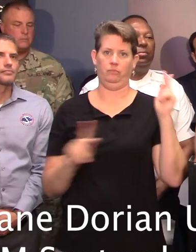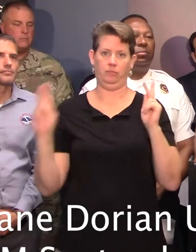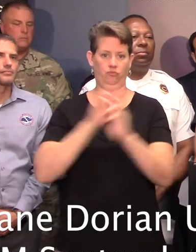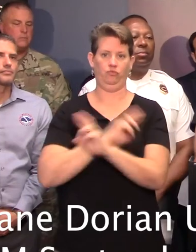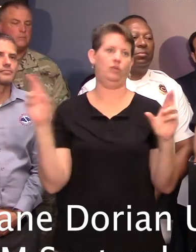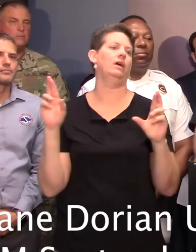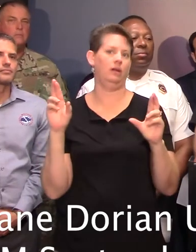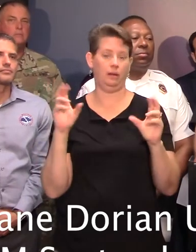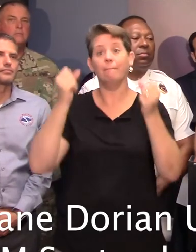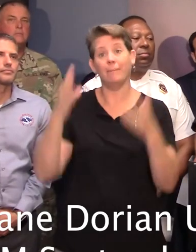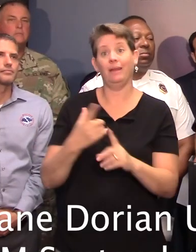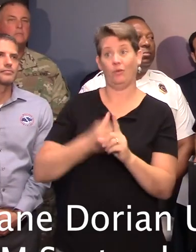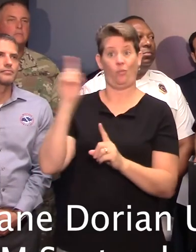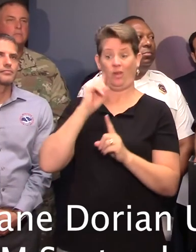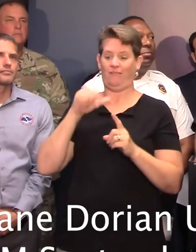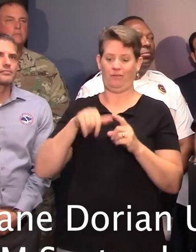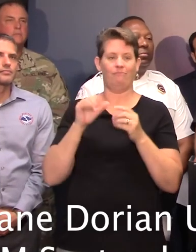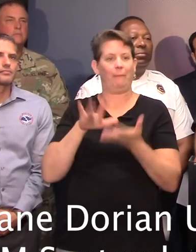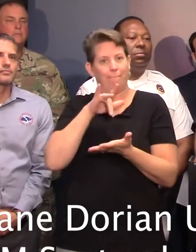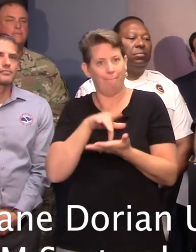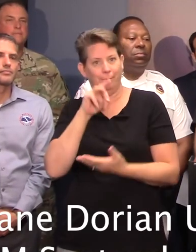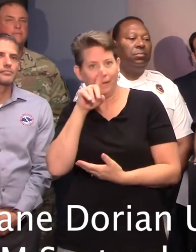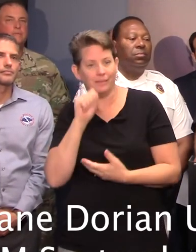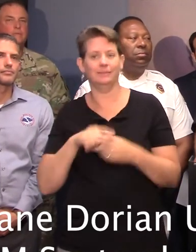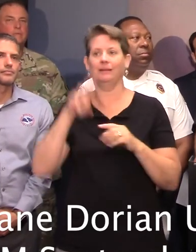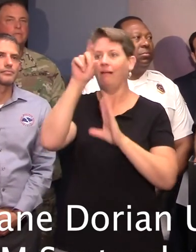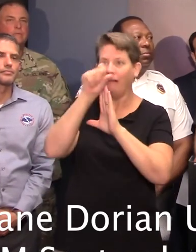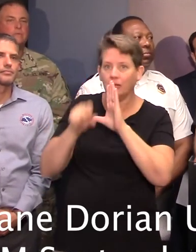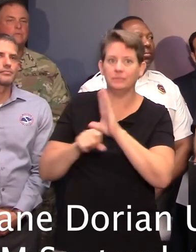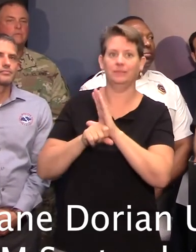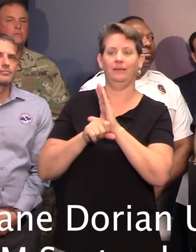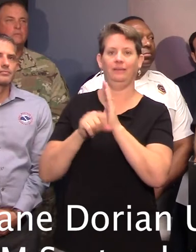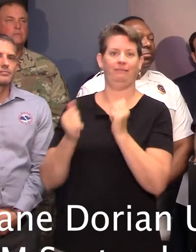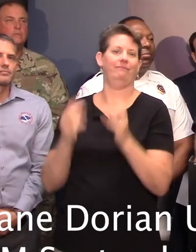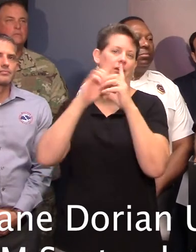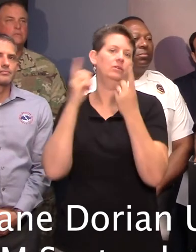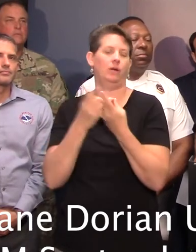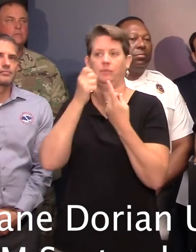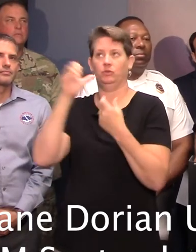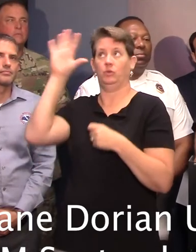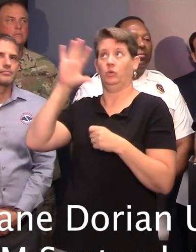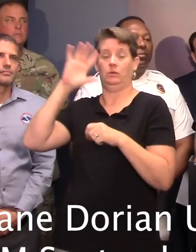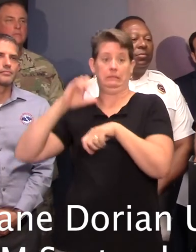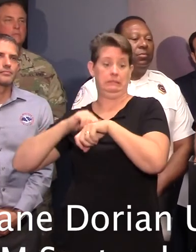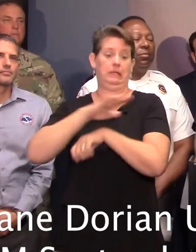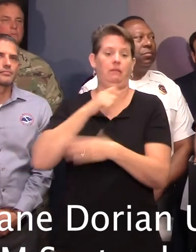a lot of them from the Midlands, from the upstate counties, fire departments that are sending help to their neighboring fire departments there on the coast.